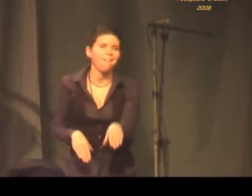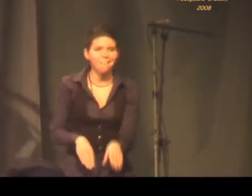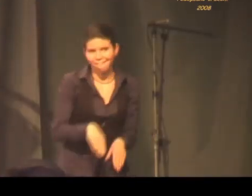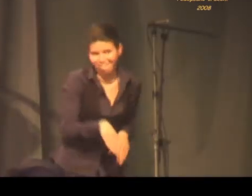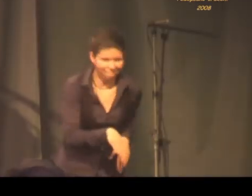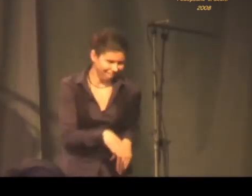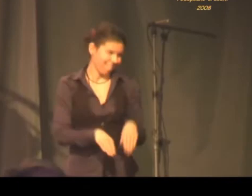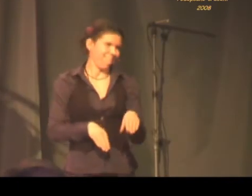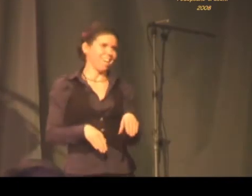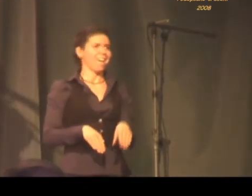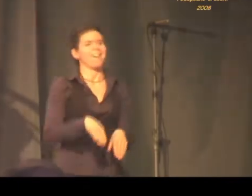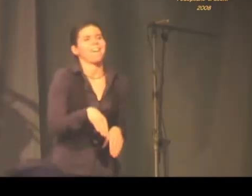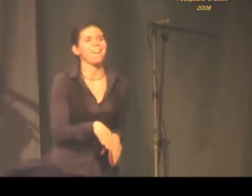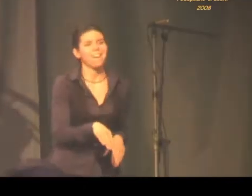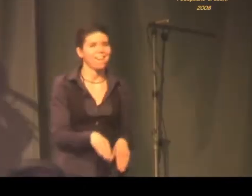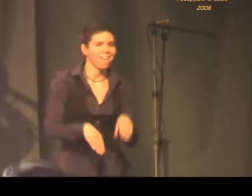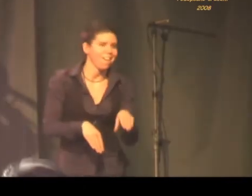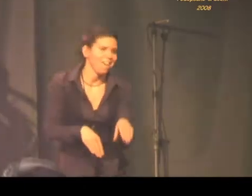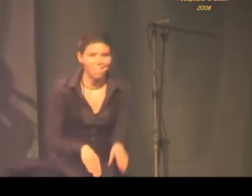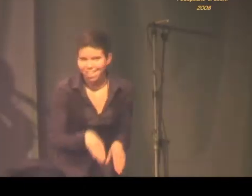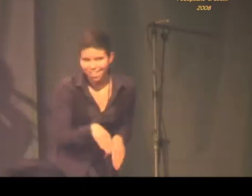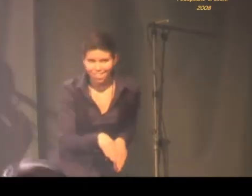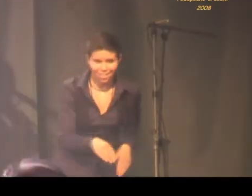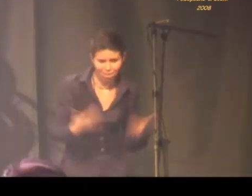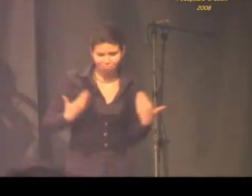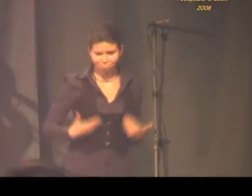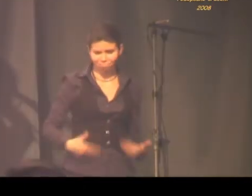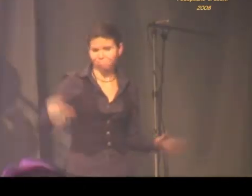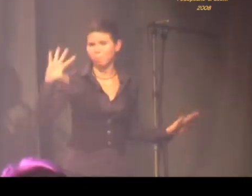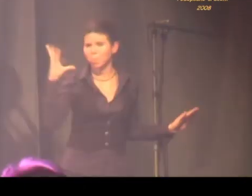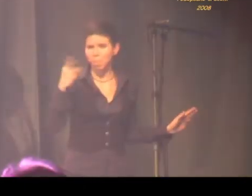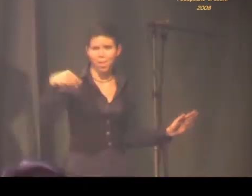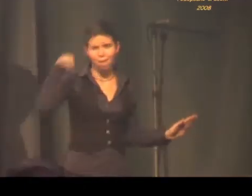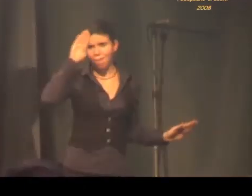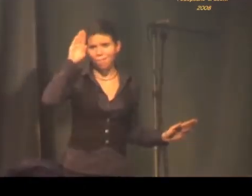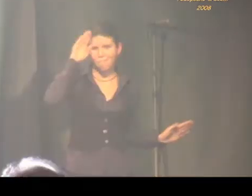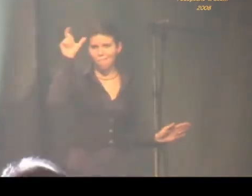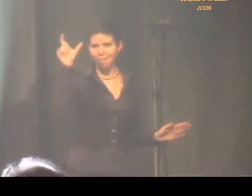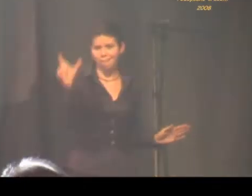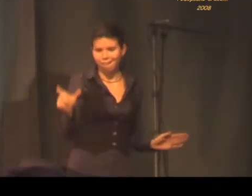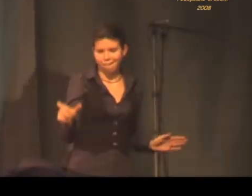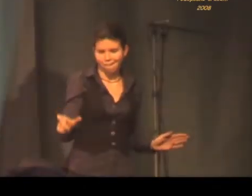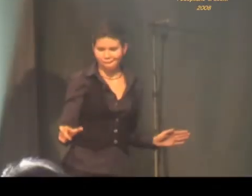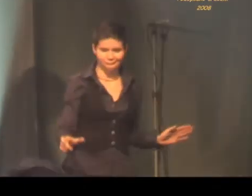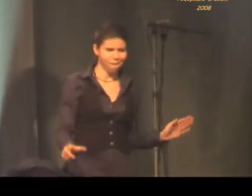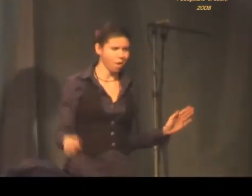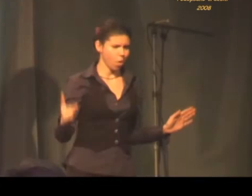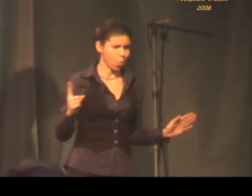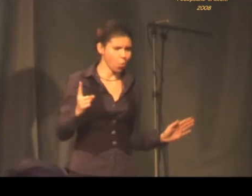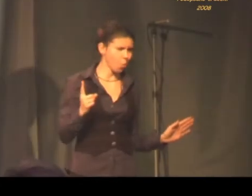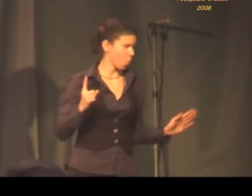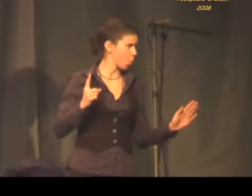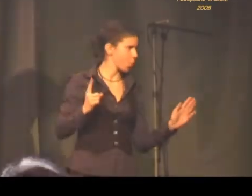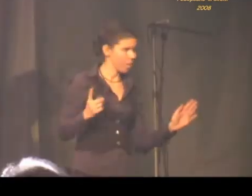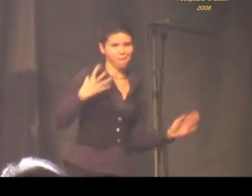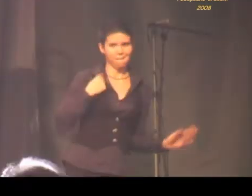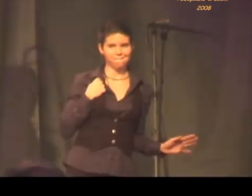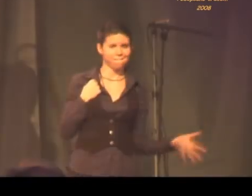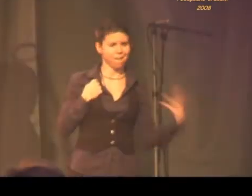far, Black Magic Caller, you're a dirty robber, oh, Black Magic Caller, oh,